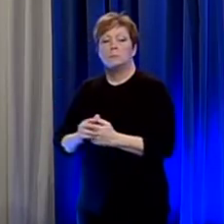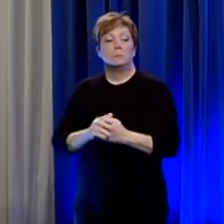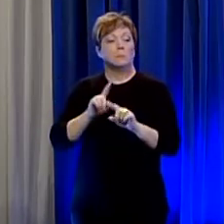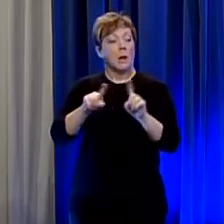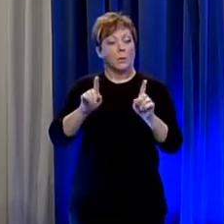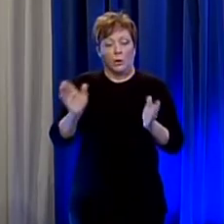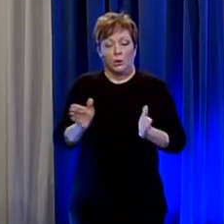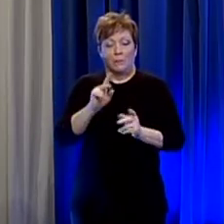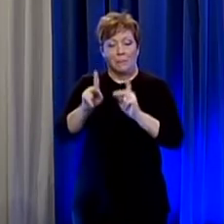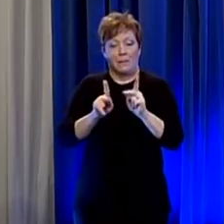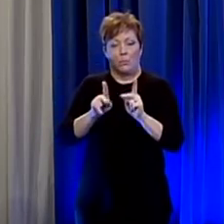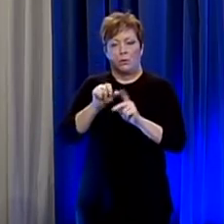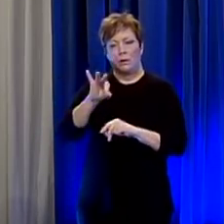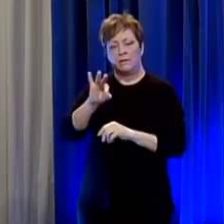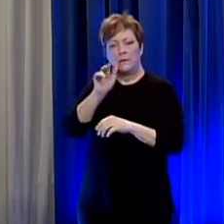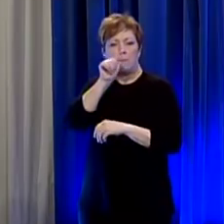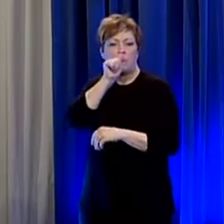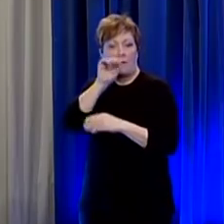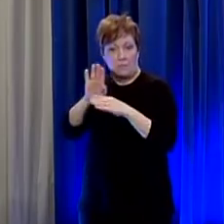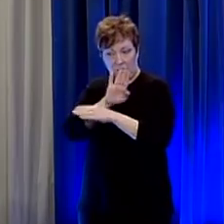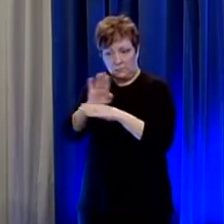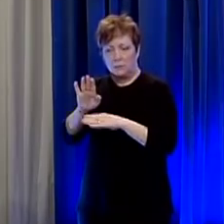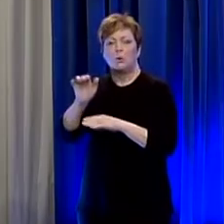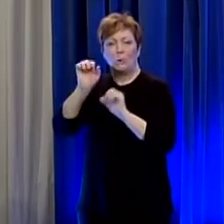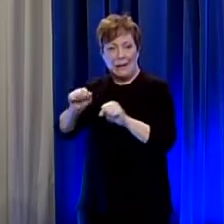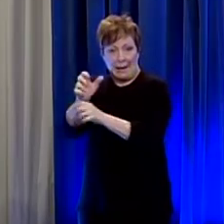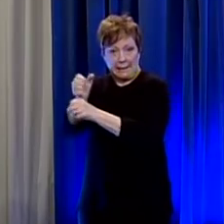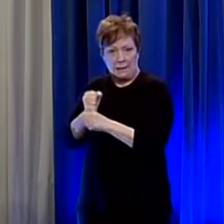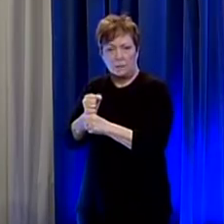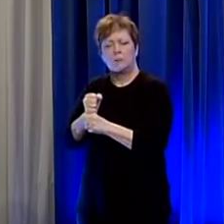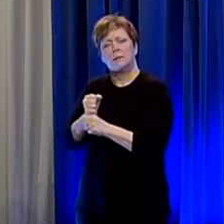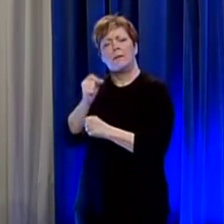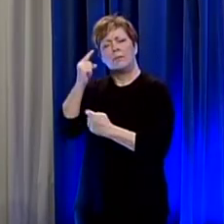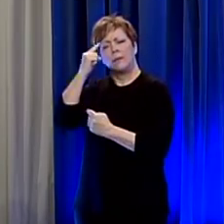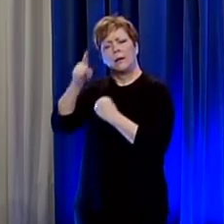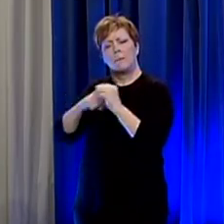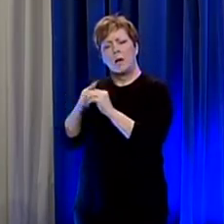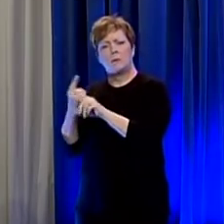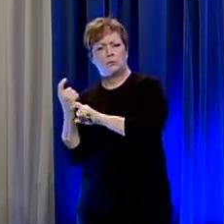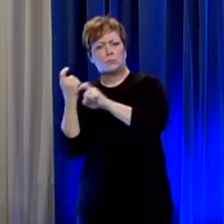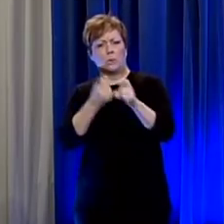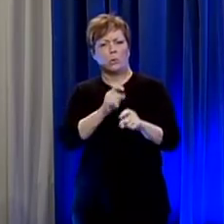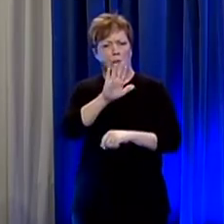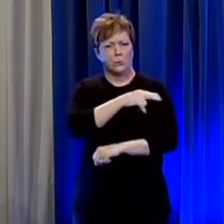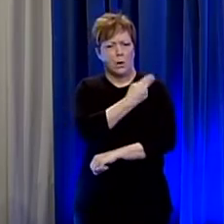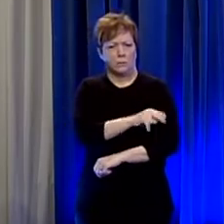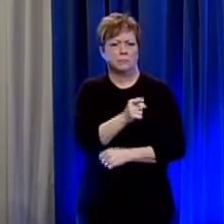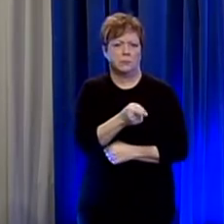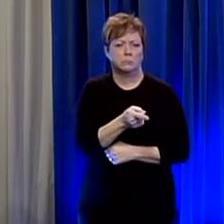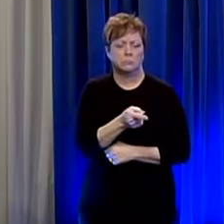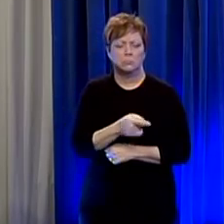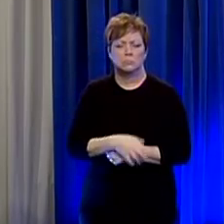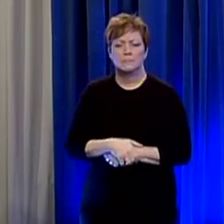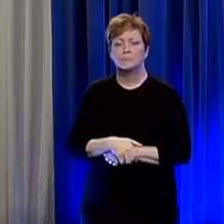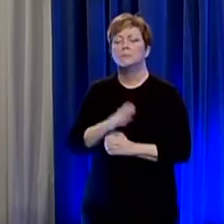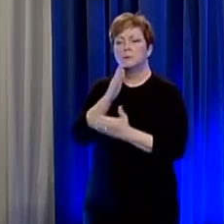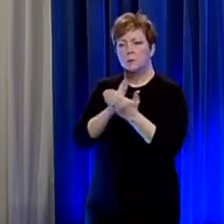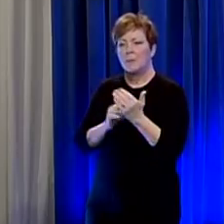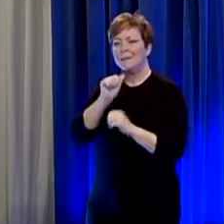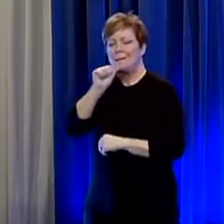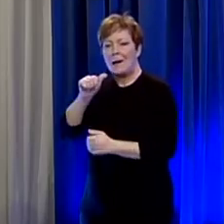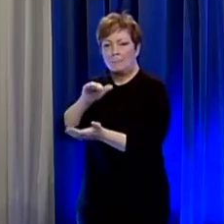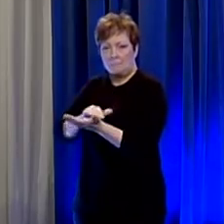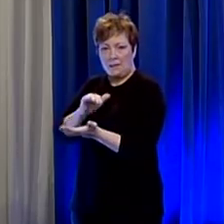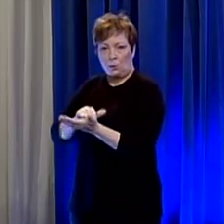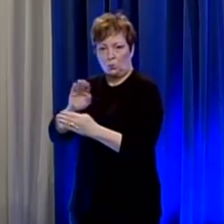have access to that to think about donating that to your hospital to protect your health care providers we know there's there are certain non-medical industries